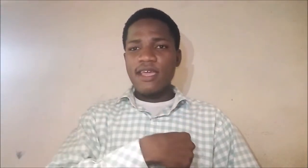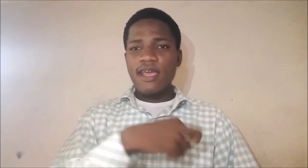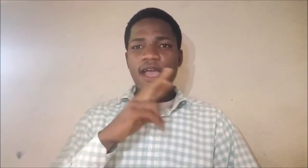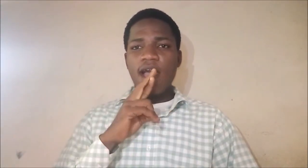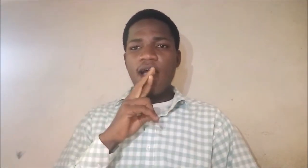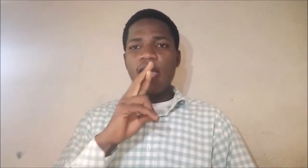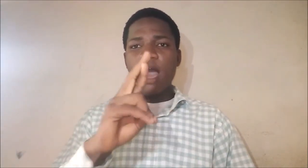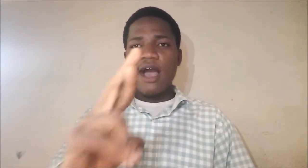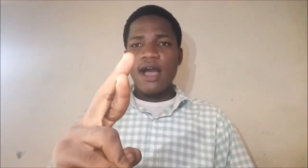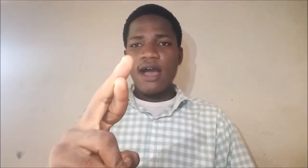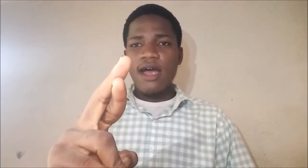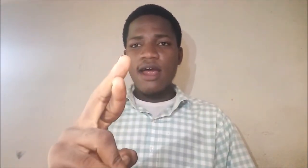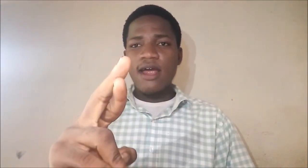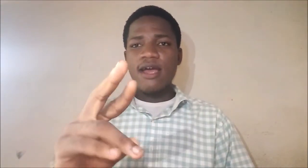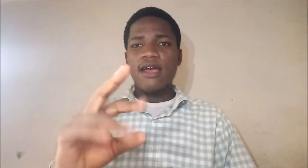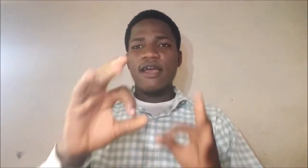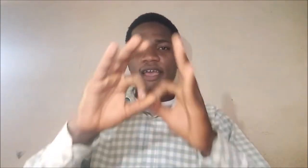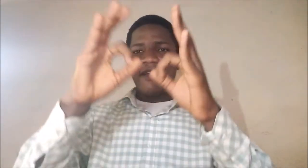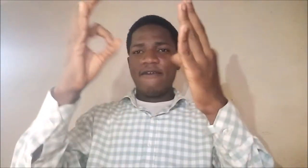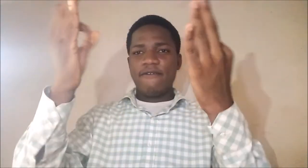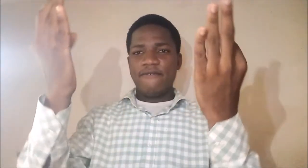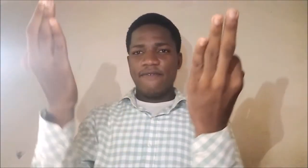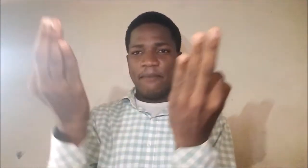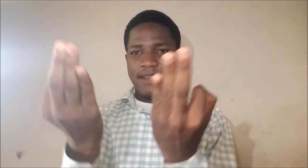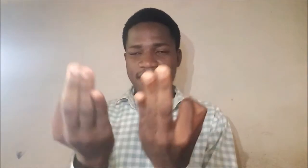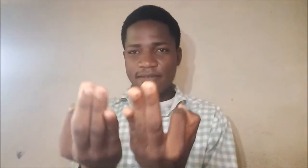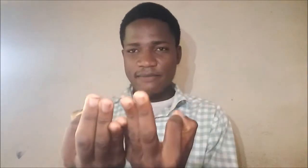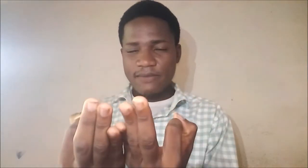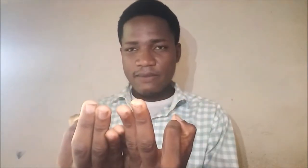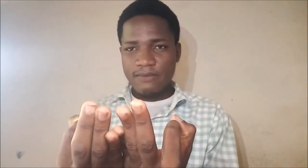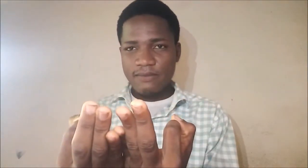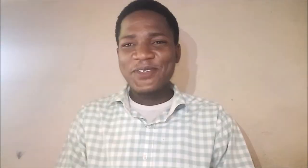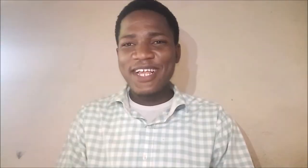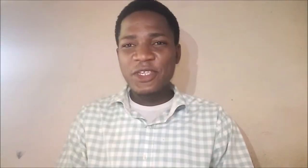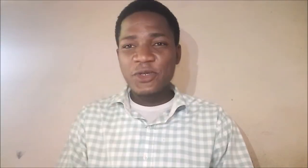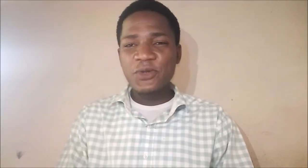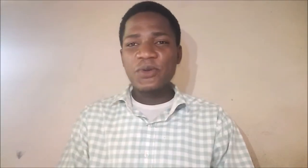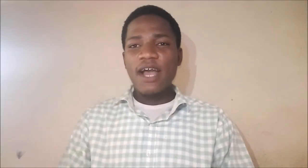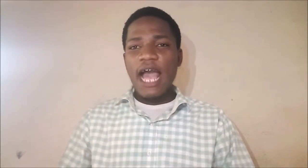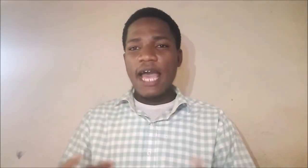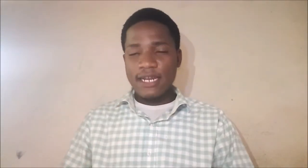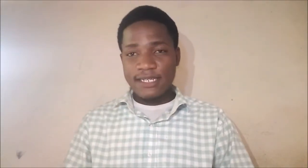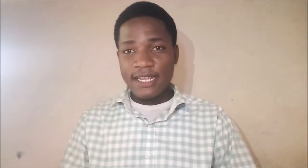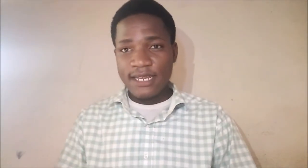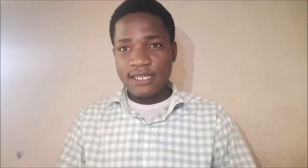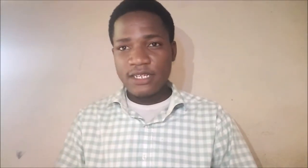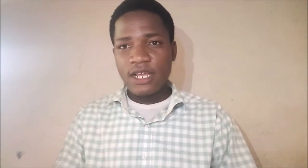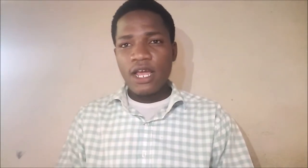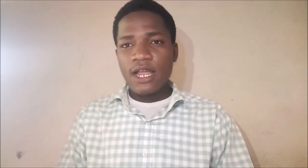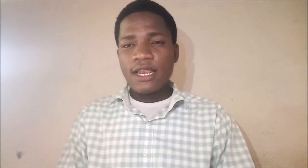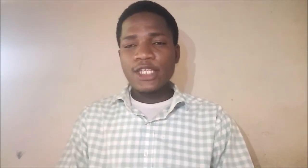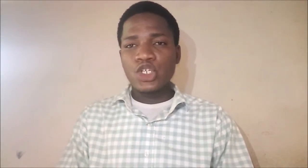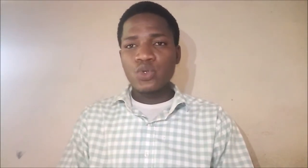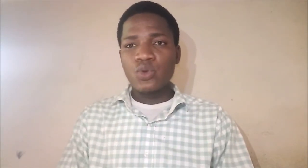We are family. So let's do another sentence. Let's do,